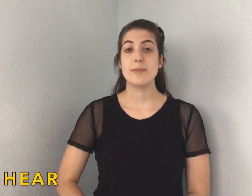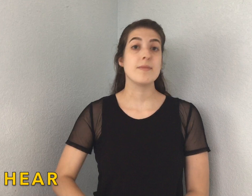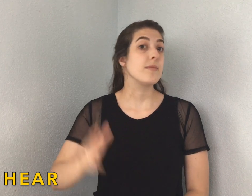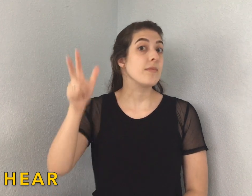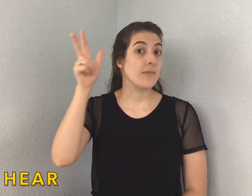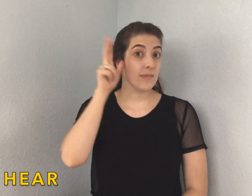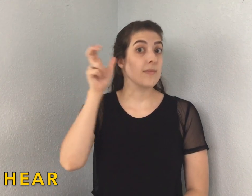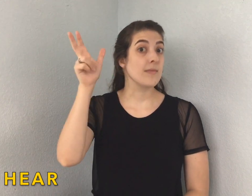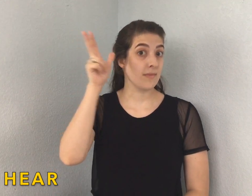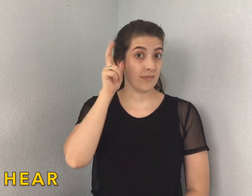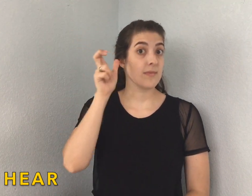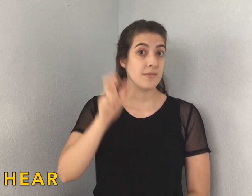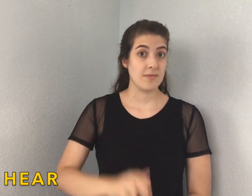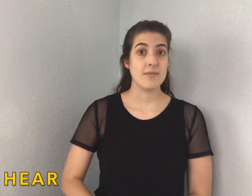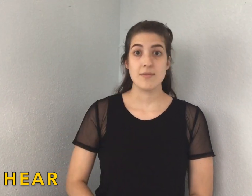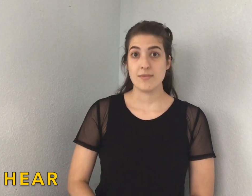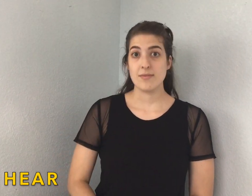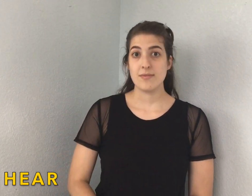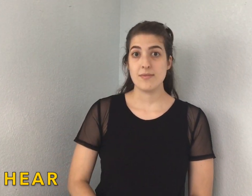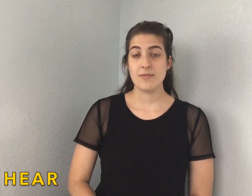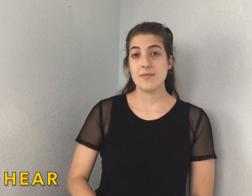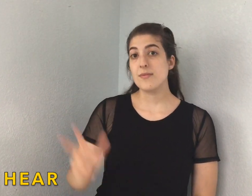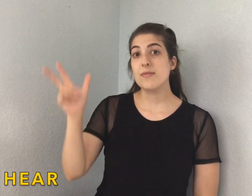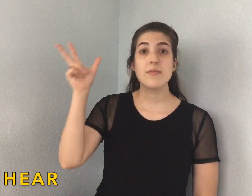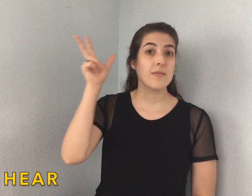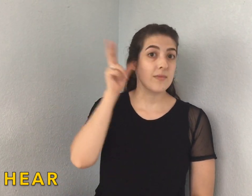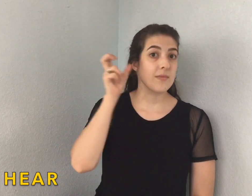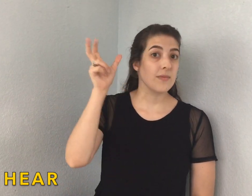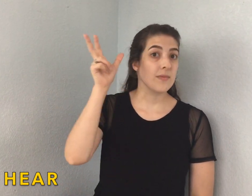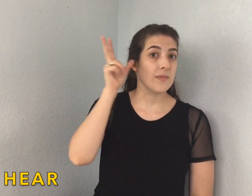Can hear. Can hear.